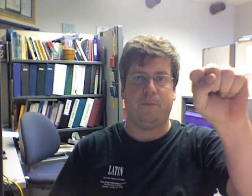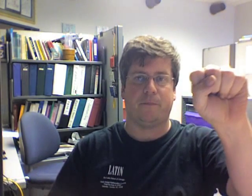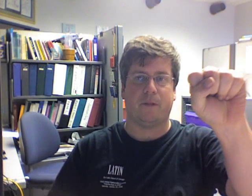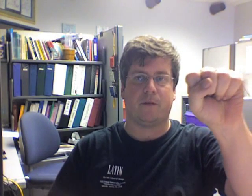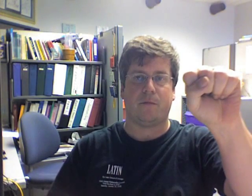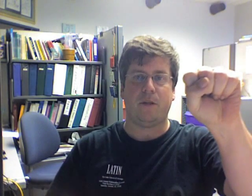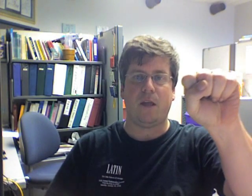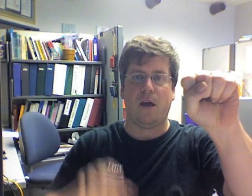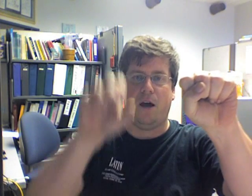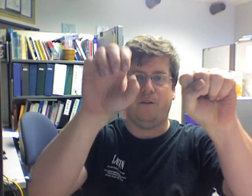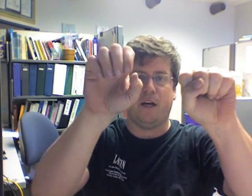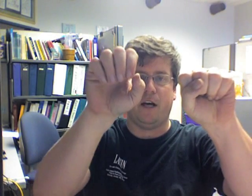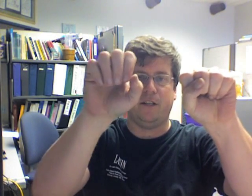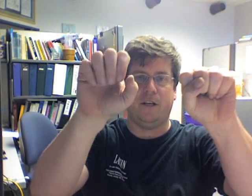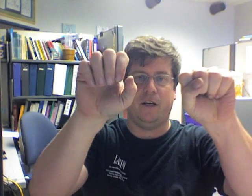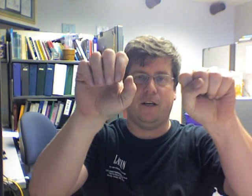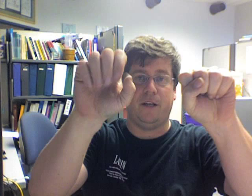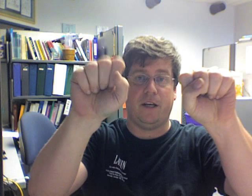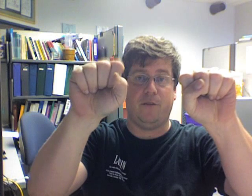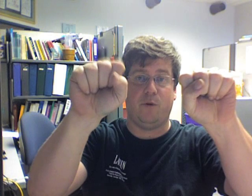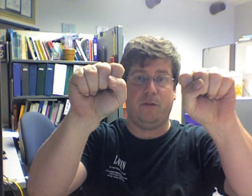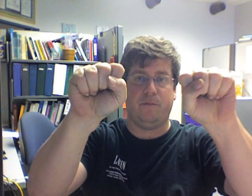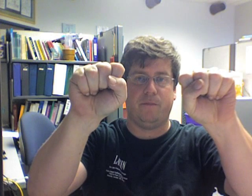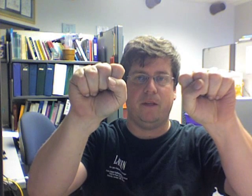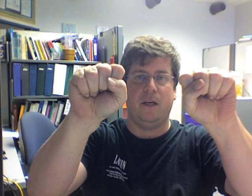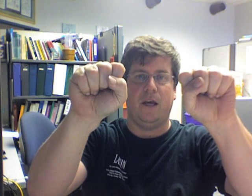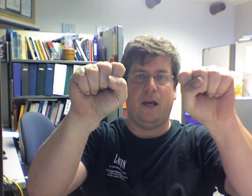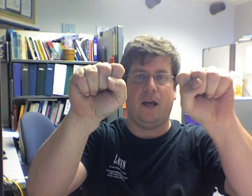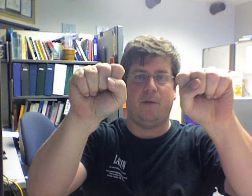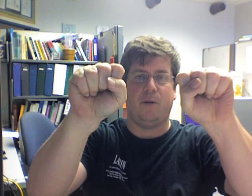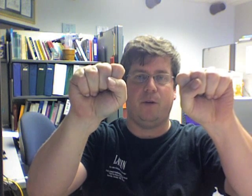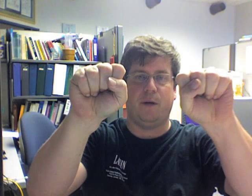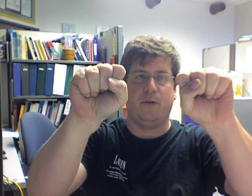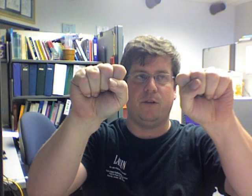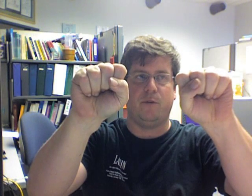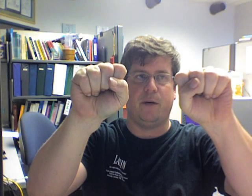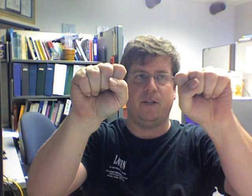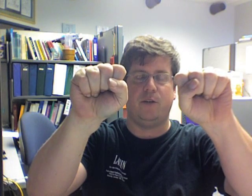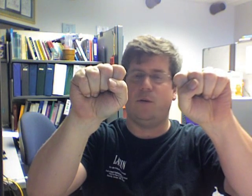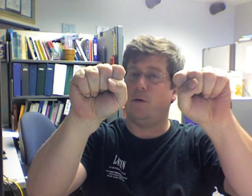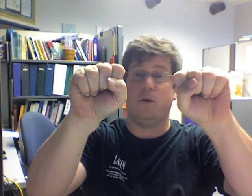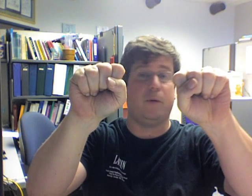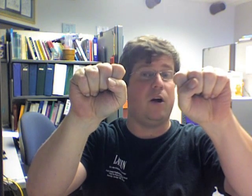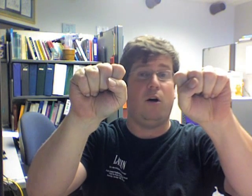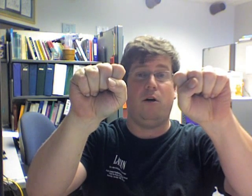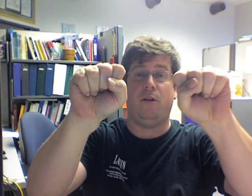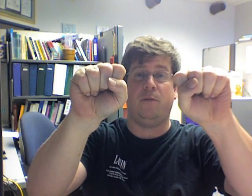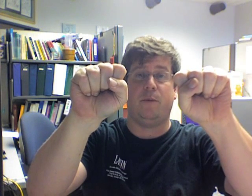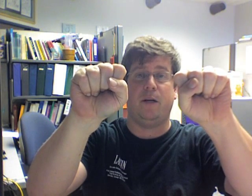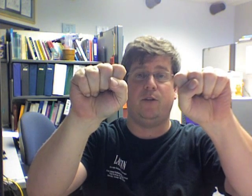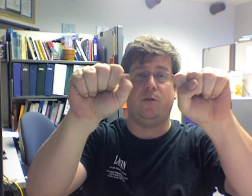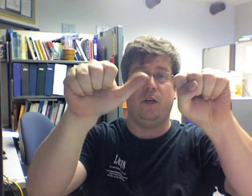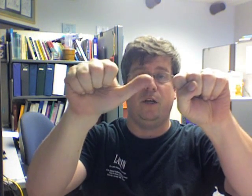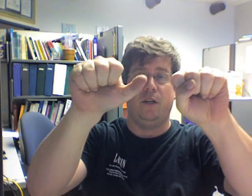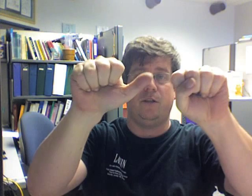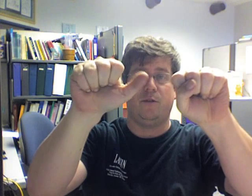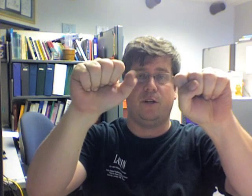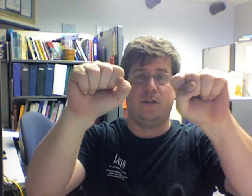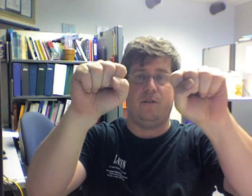I've got a negative 1, and I'm going to multiply those numbers by 2. I'm going to multiply all the numbers by 2. 0 is going to stay